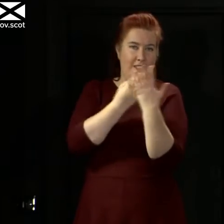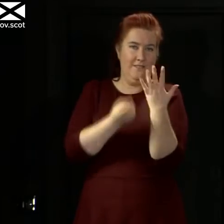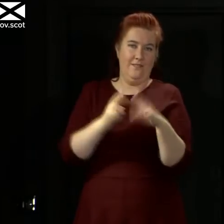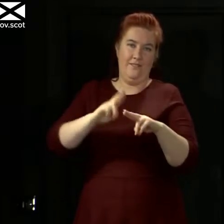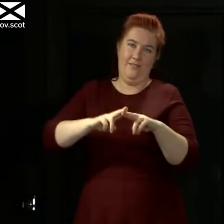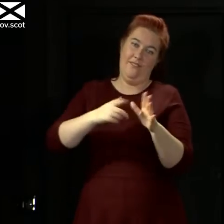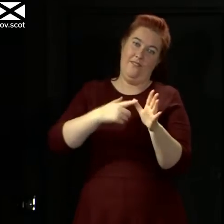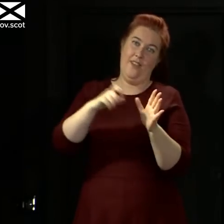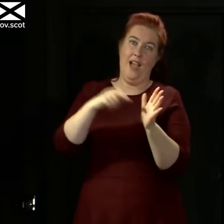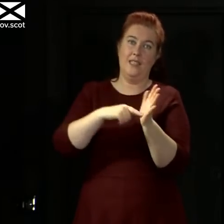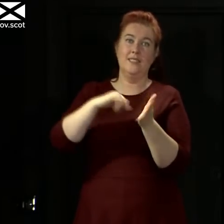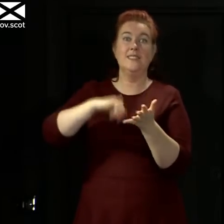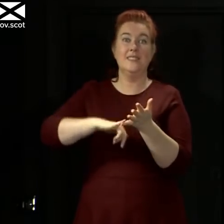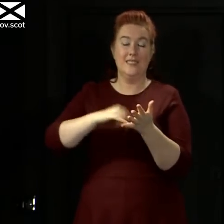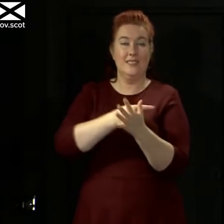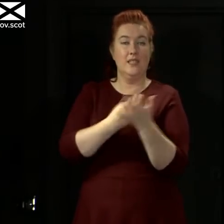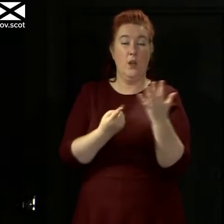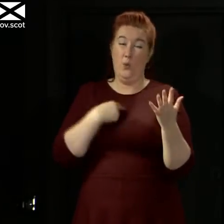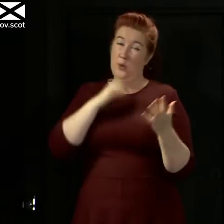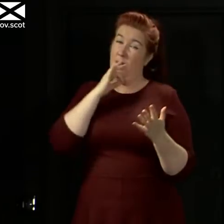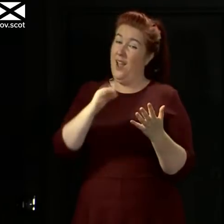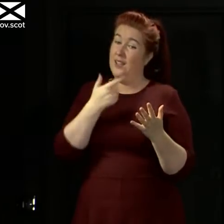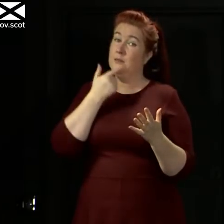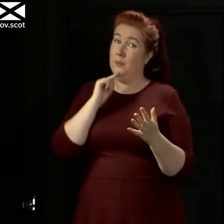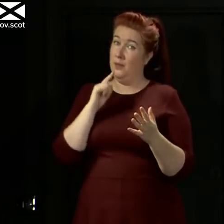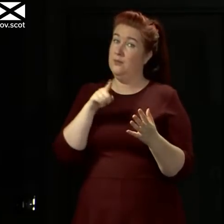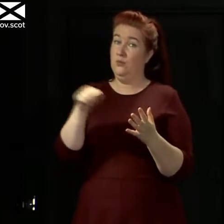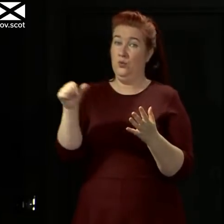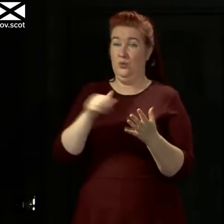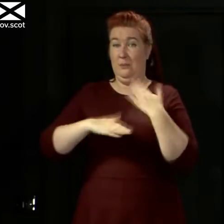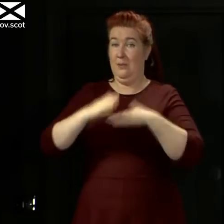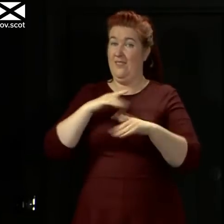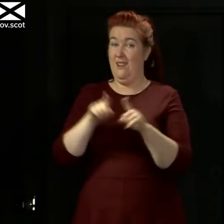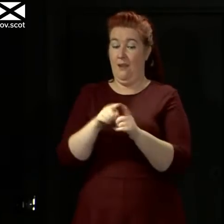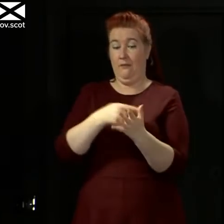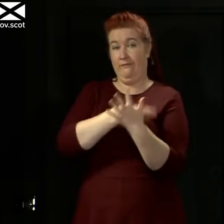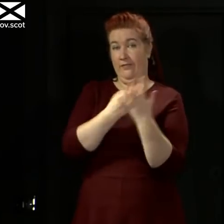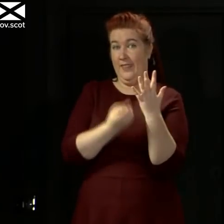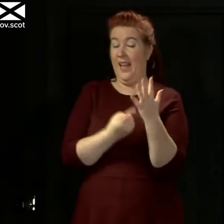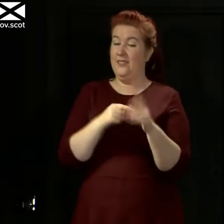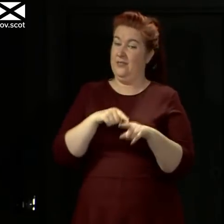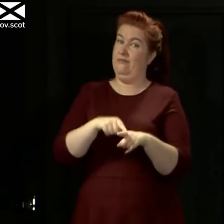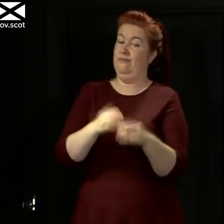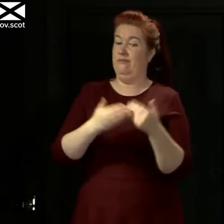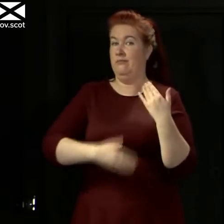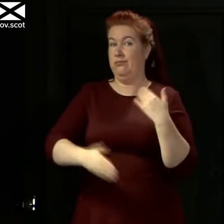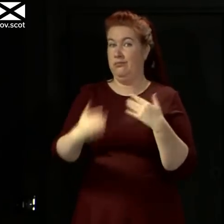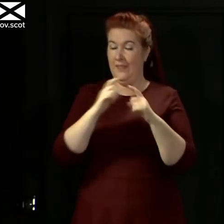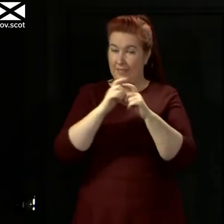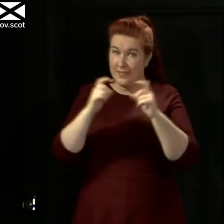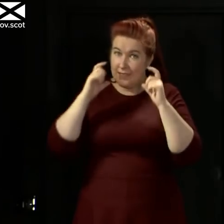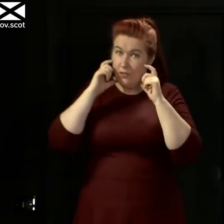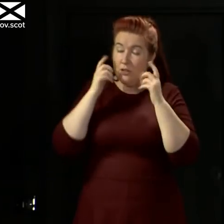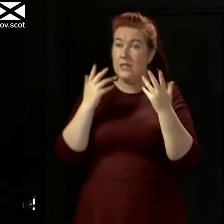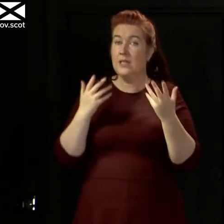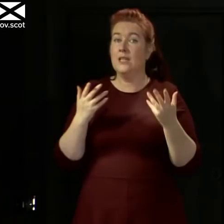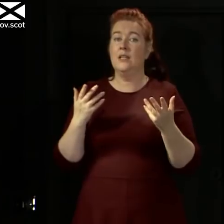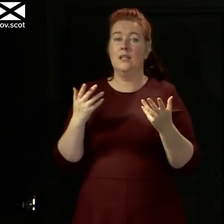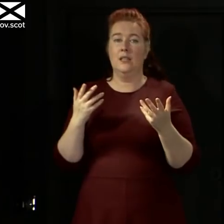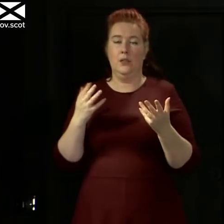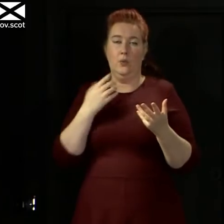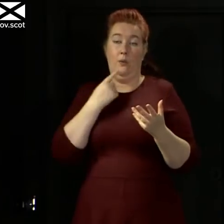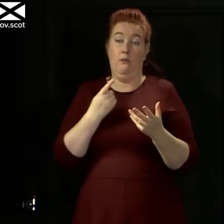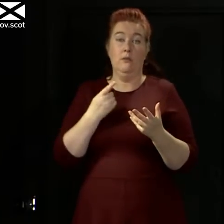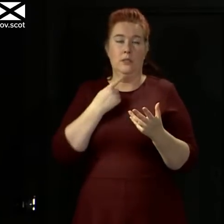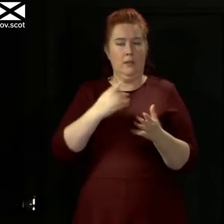guidance, that we are likely to be asking people to do for quite some considerable time to come. And that is about face coverings. I said when we made them